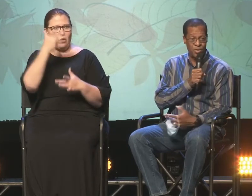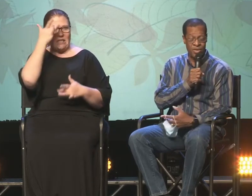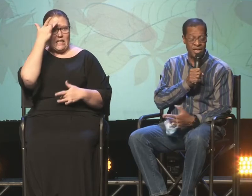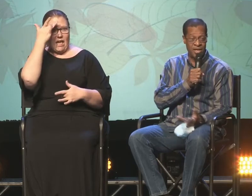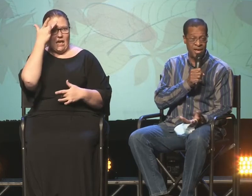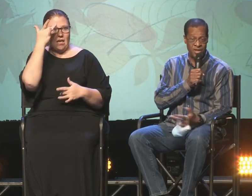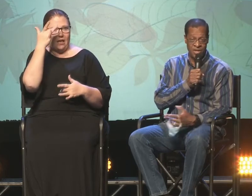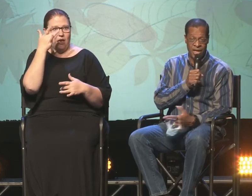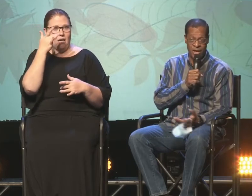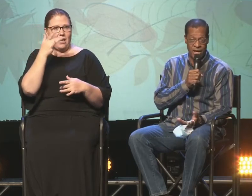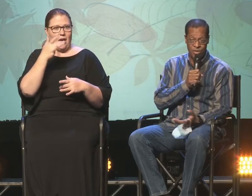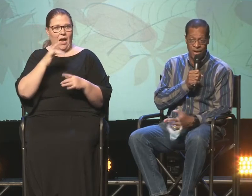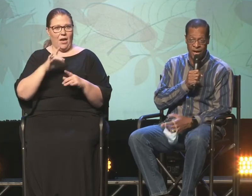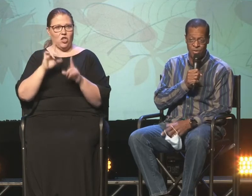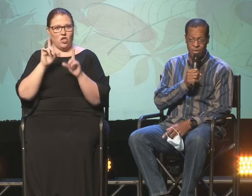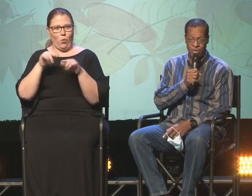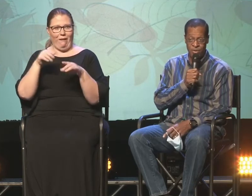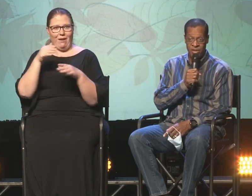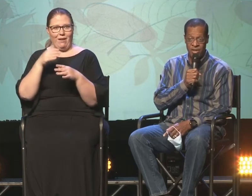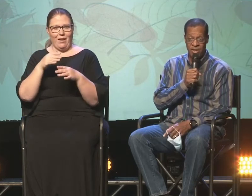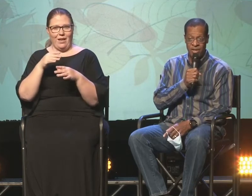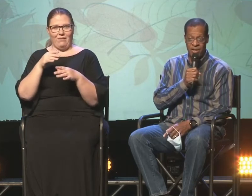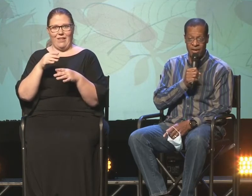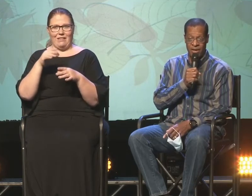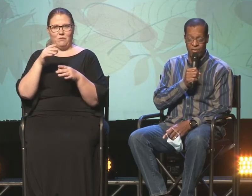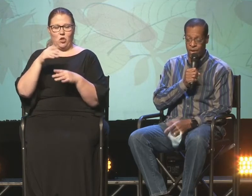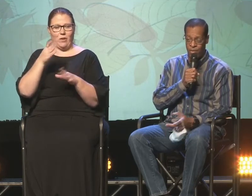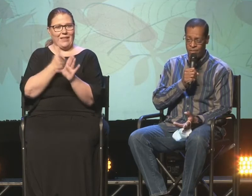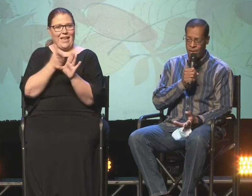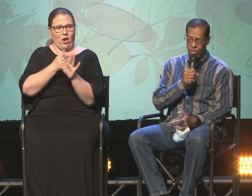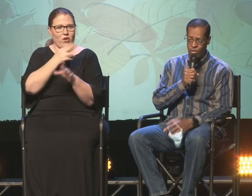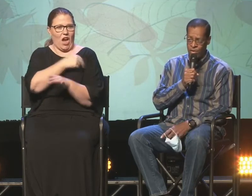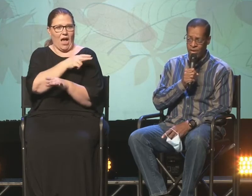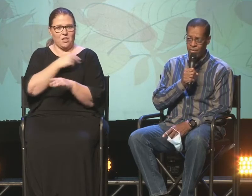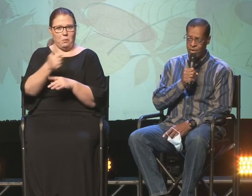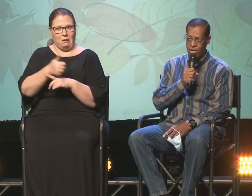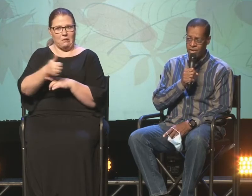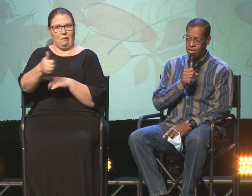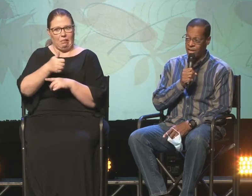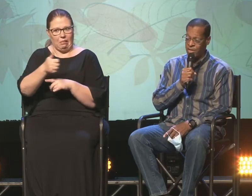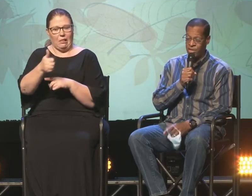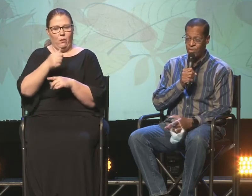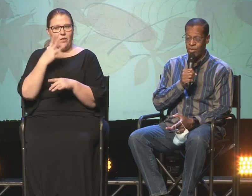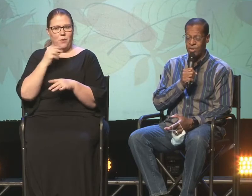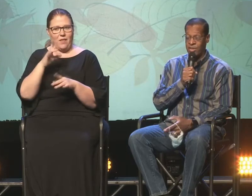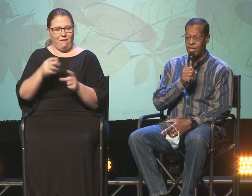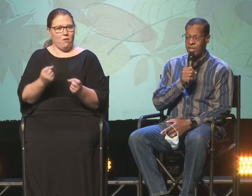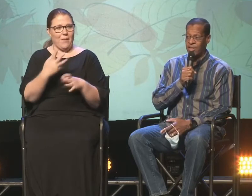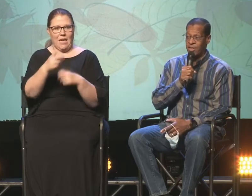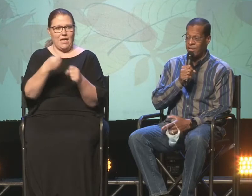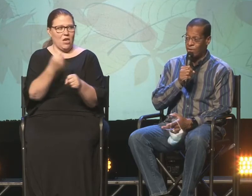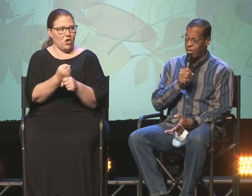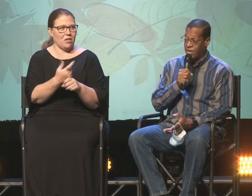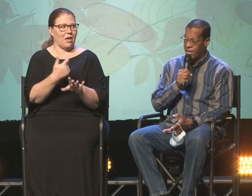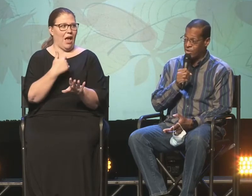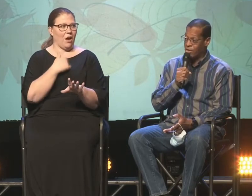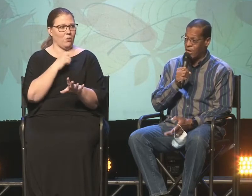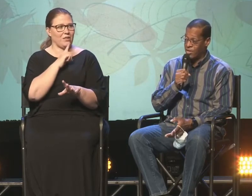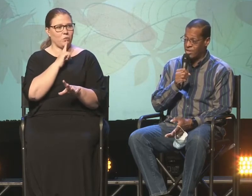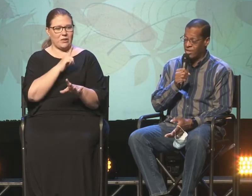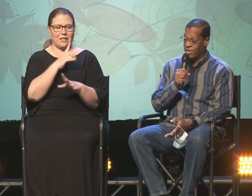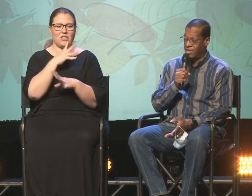and she was in and out of psychiatric hospitals. And we had been going through that for years. And I just was literally